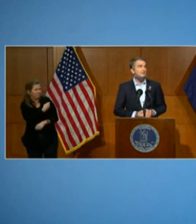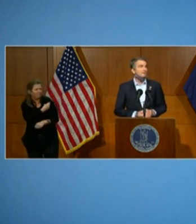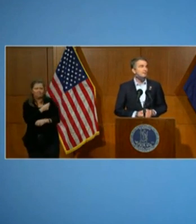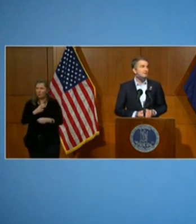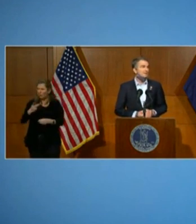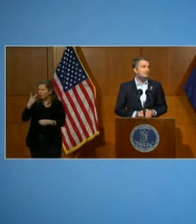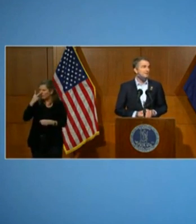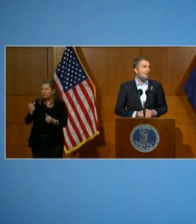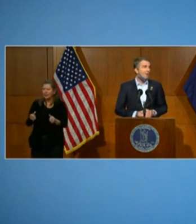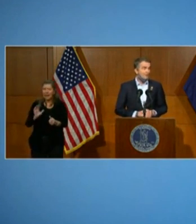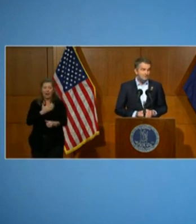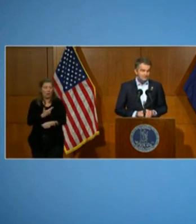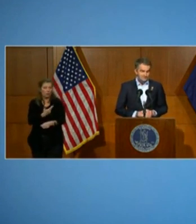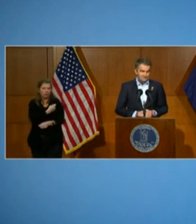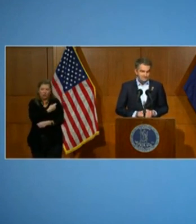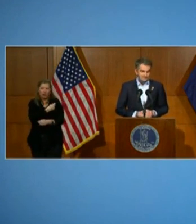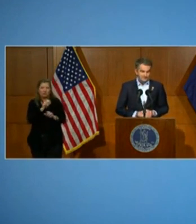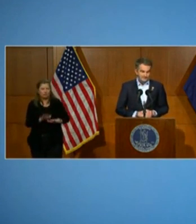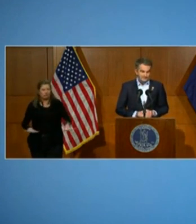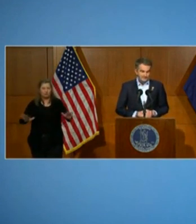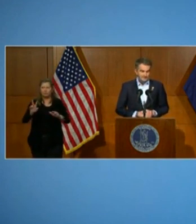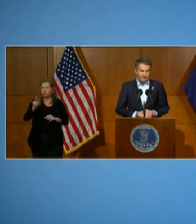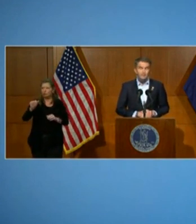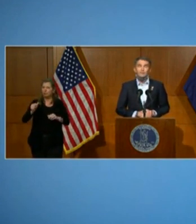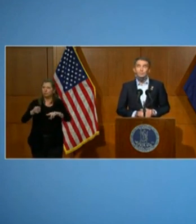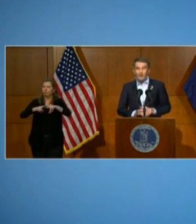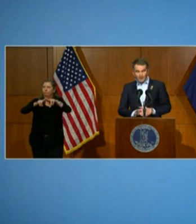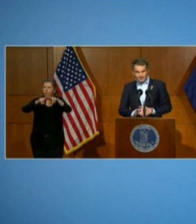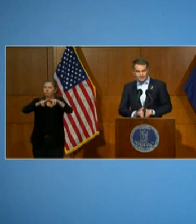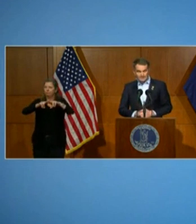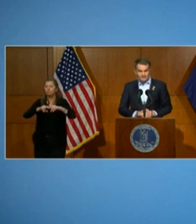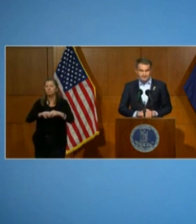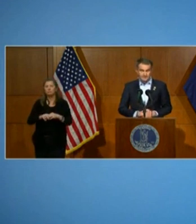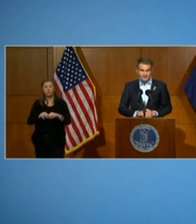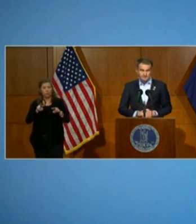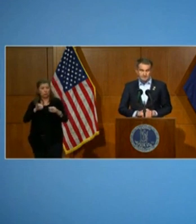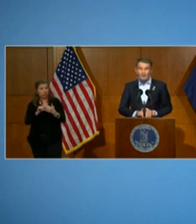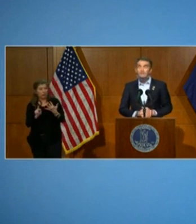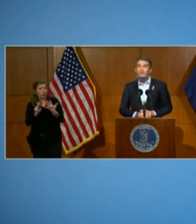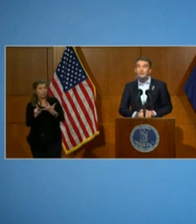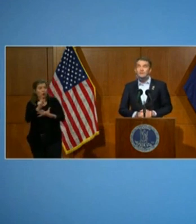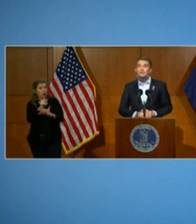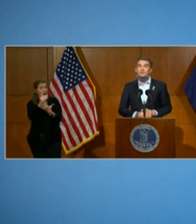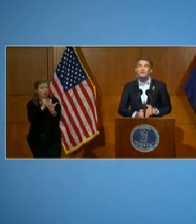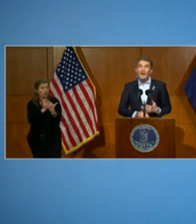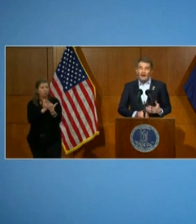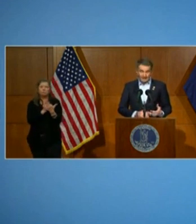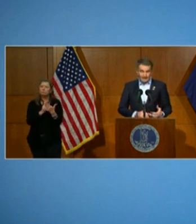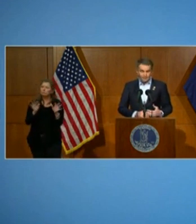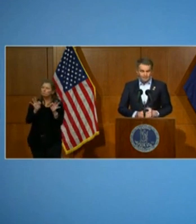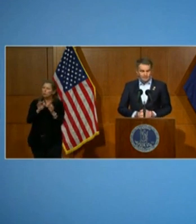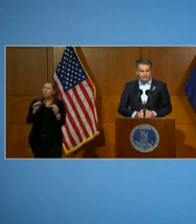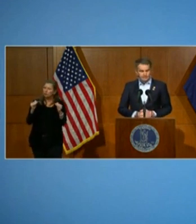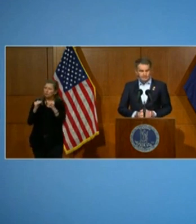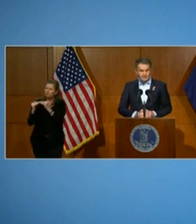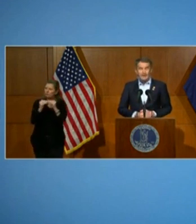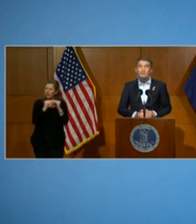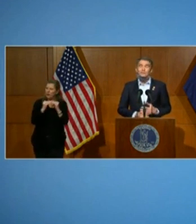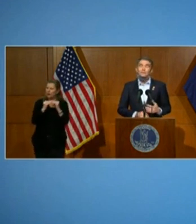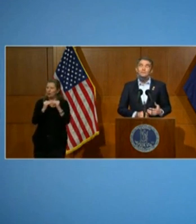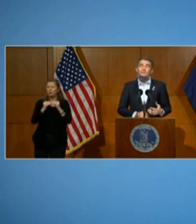in Virginia's arms. Follow the priority list. It's about fairness and equity,